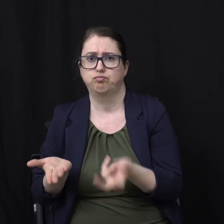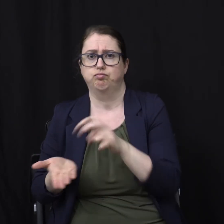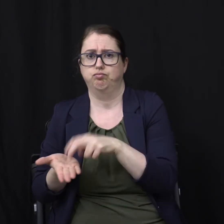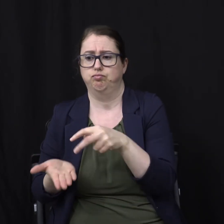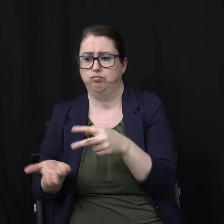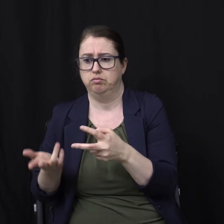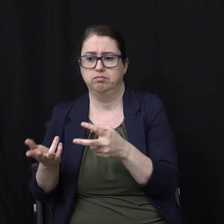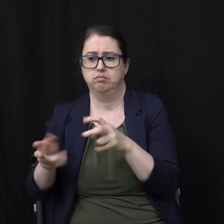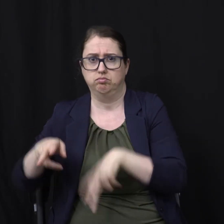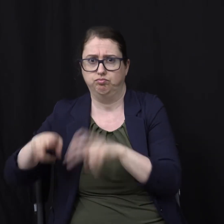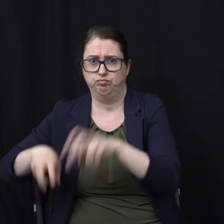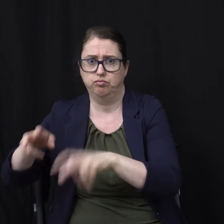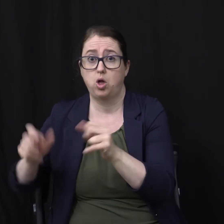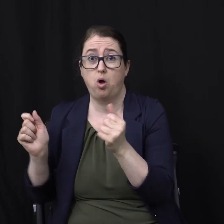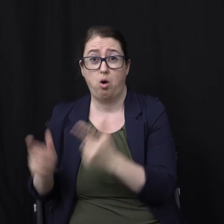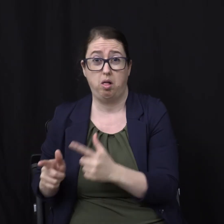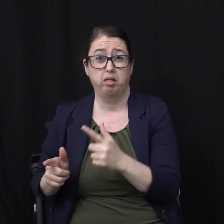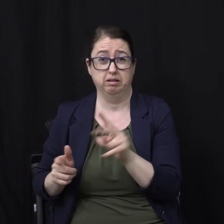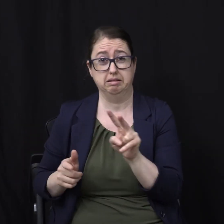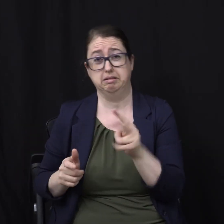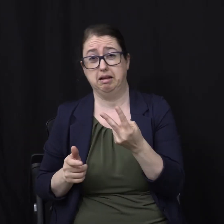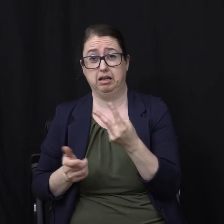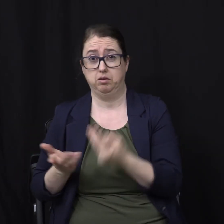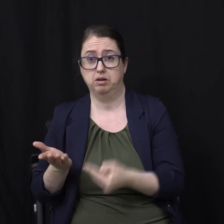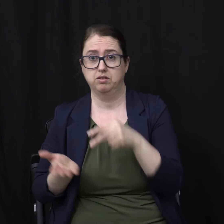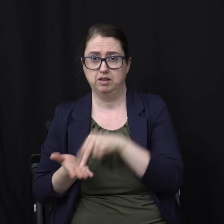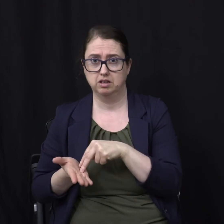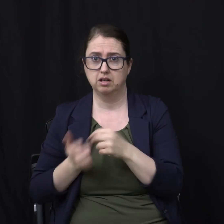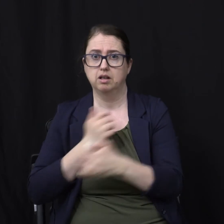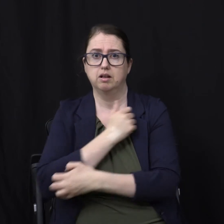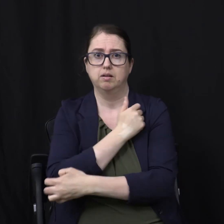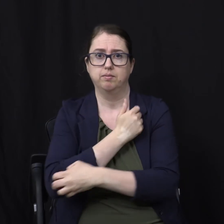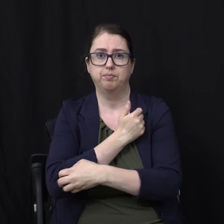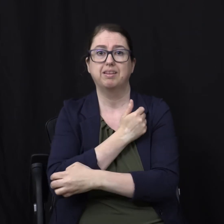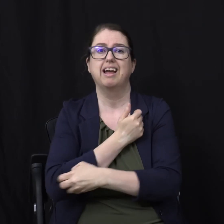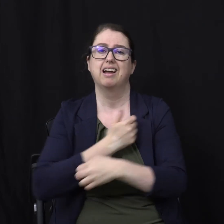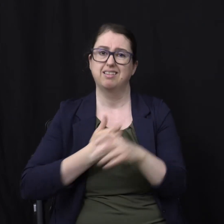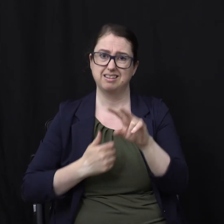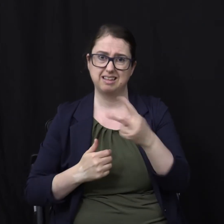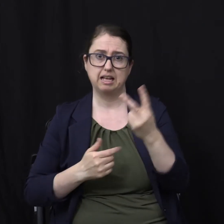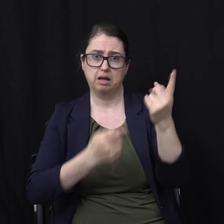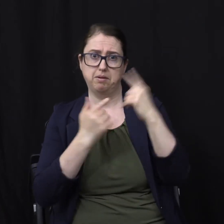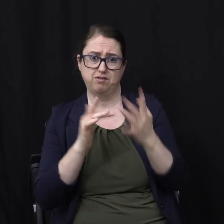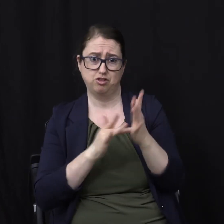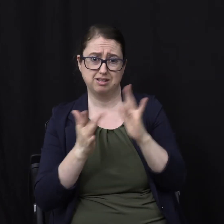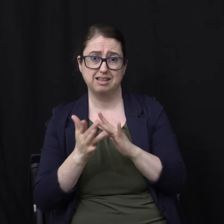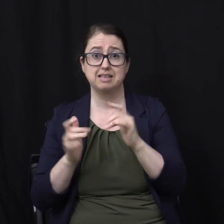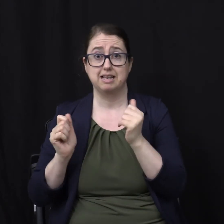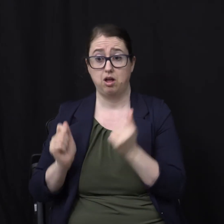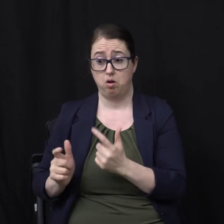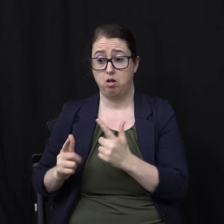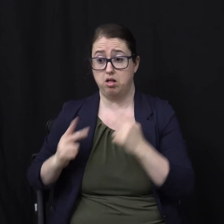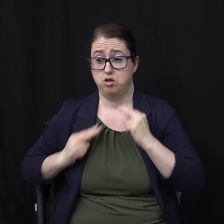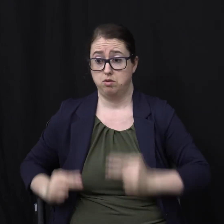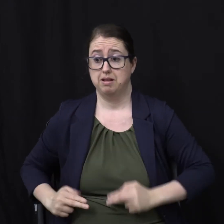And that's everybody That's who died At the second coming Of Jesus too So this is all humans Who've ever lived Are in one place At one time